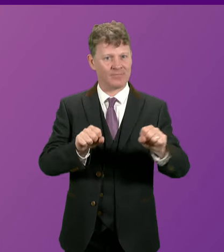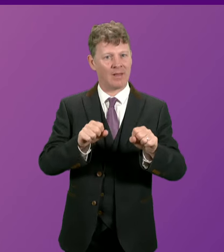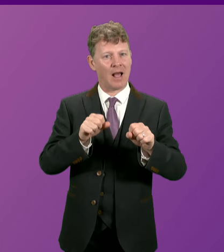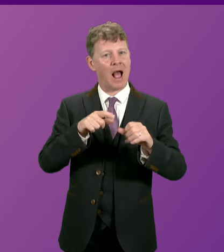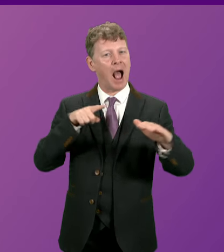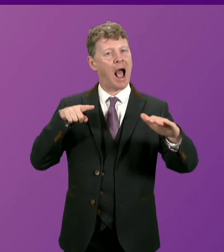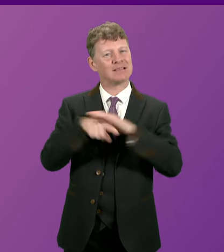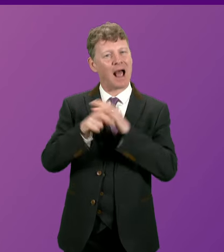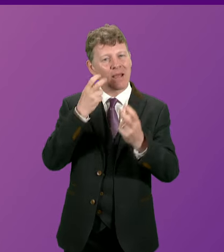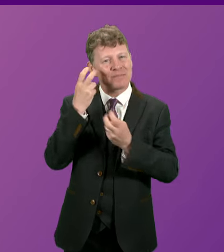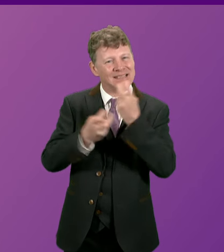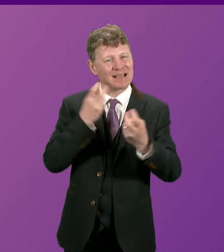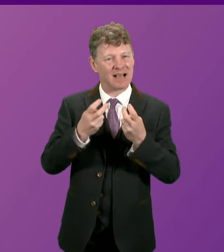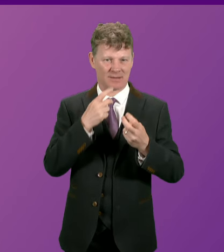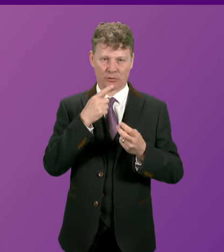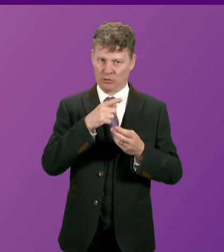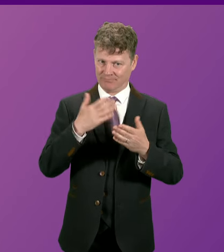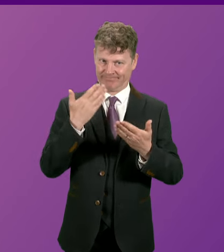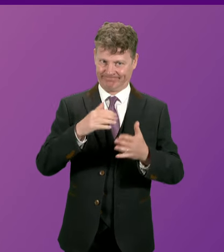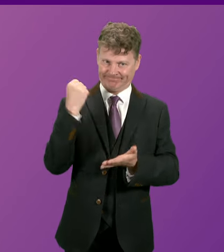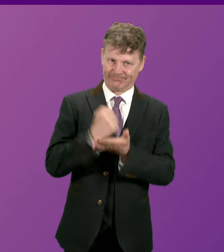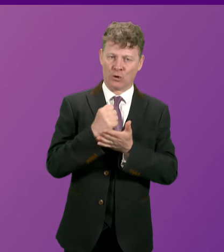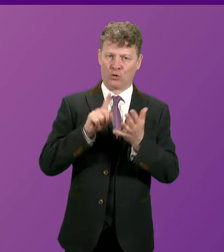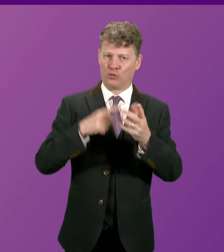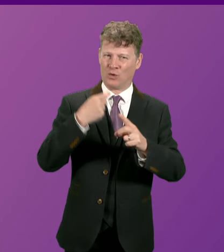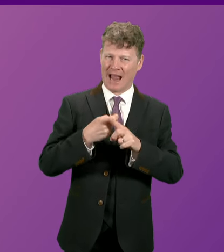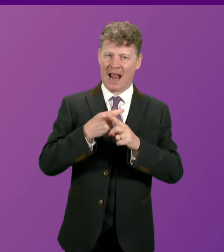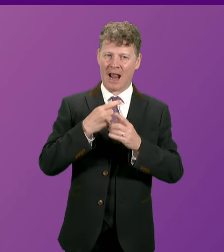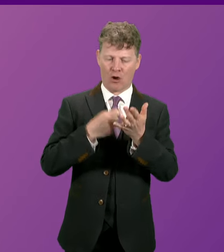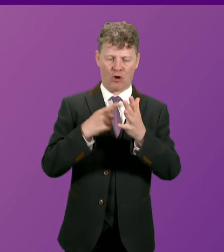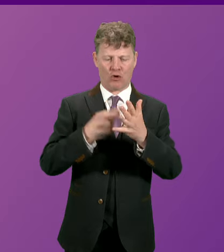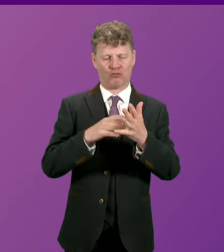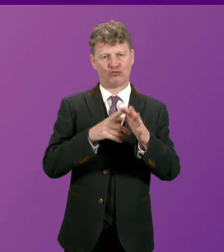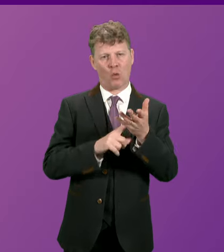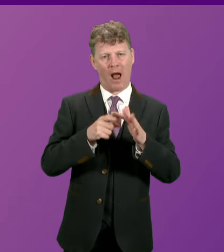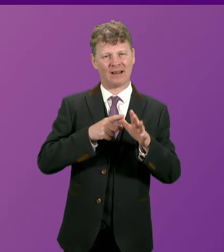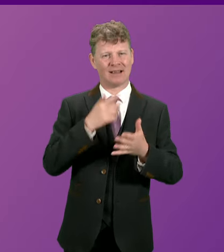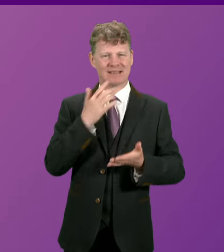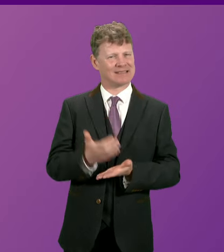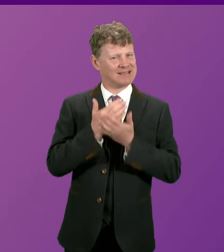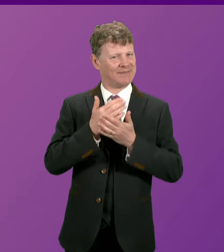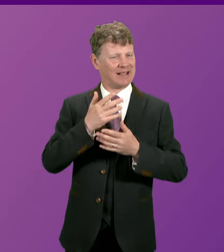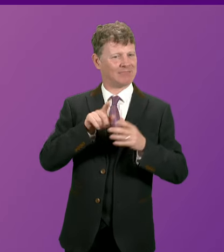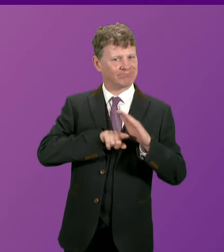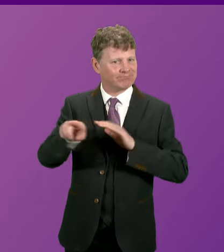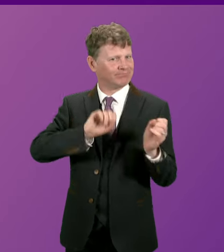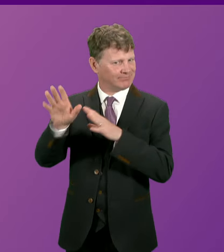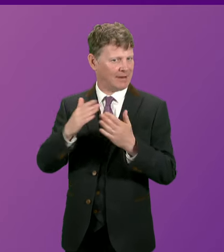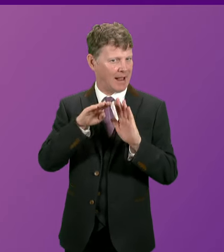following the passing of the UK Safety of Rwanda Asylum and Immigration Act 2024. First Minister. Let